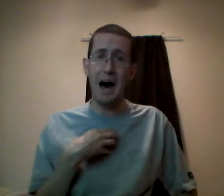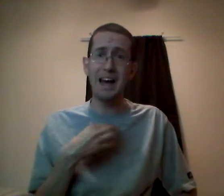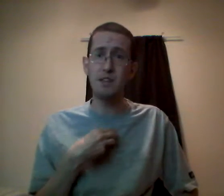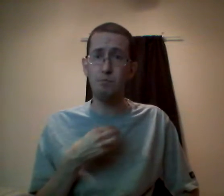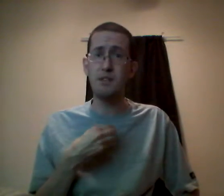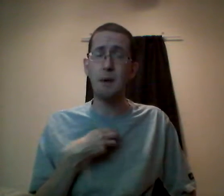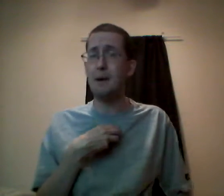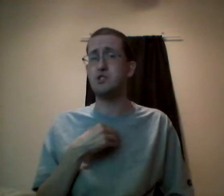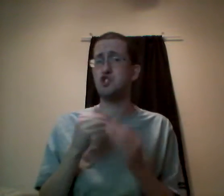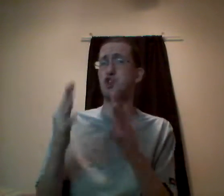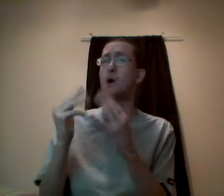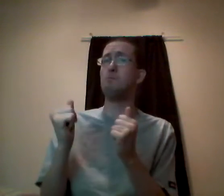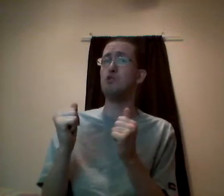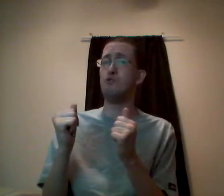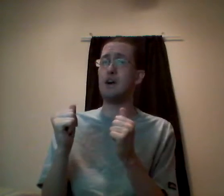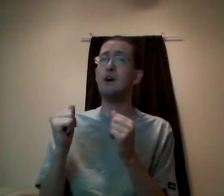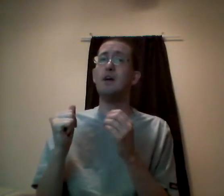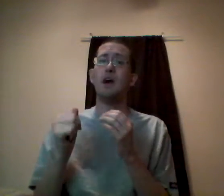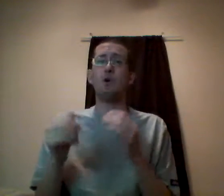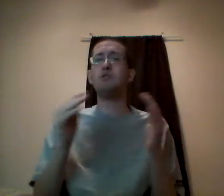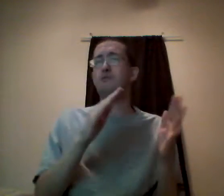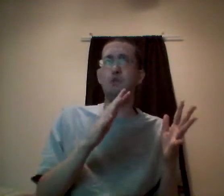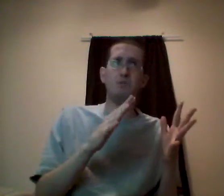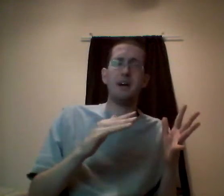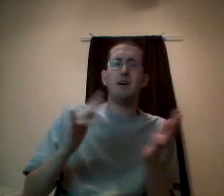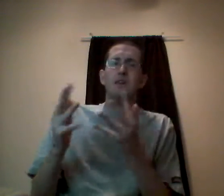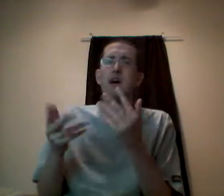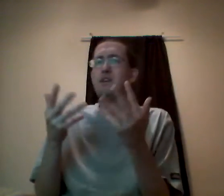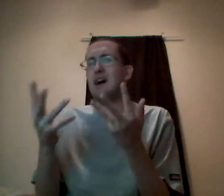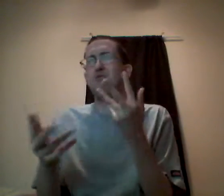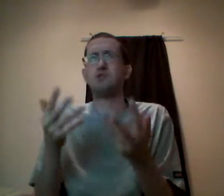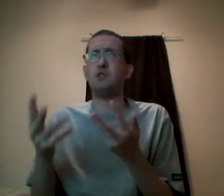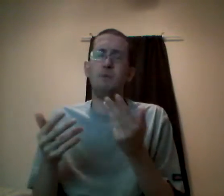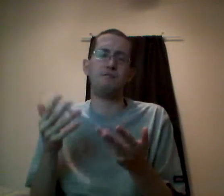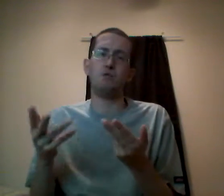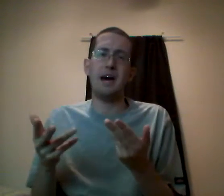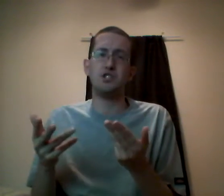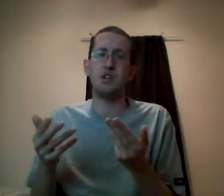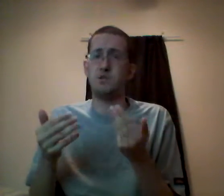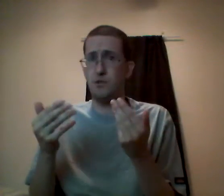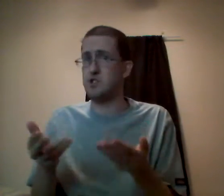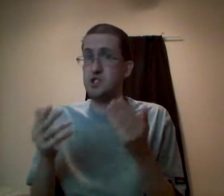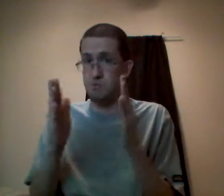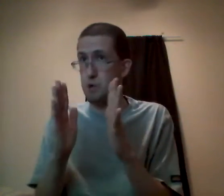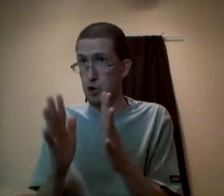I didn't play the game. I'm not just showing a movie. whether you, if you, like, that kind of falls into the debate of the reaction channels as far as just pure